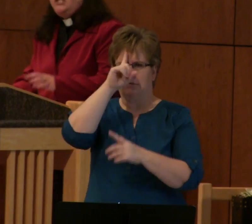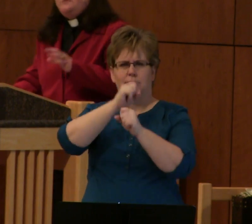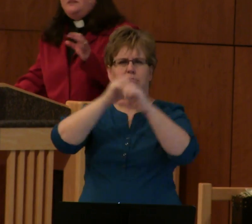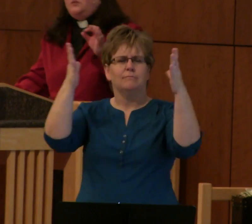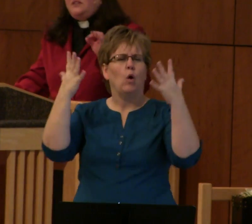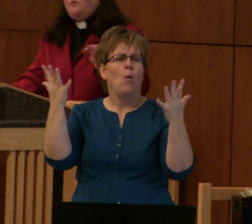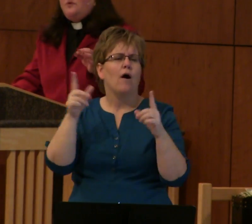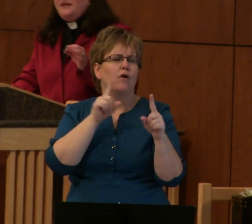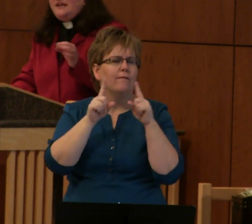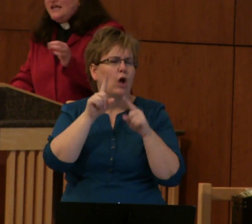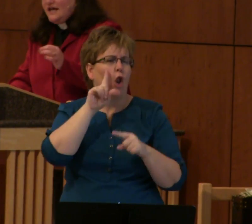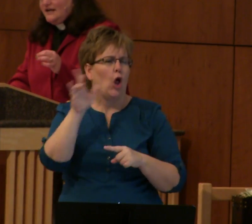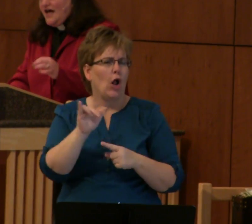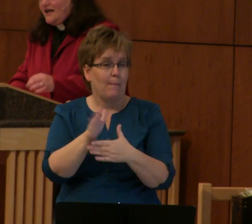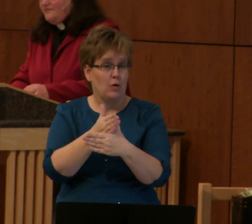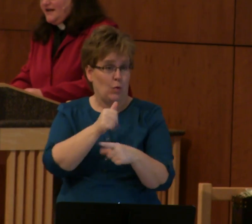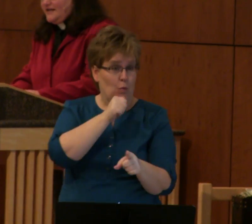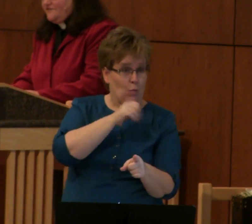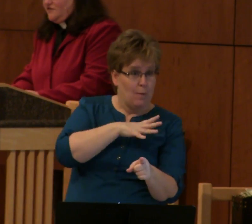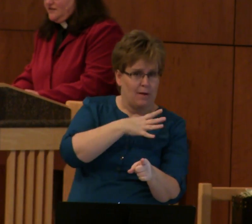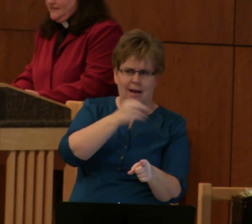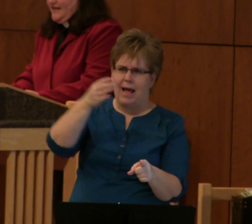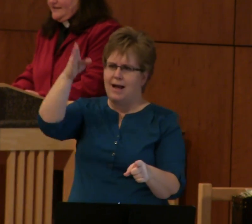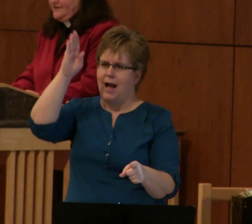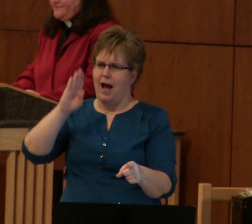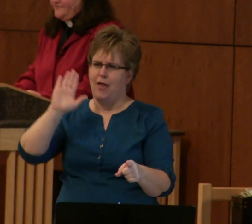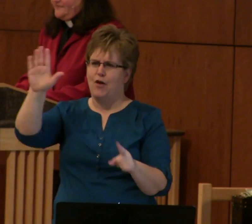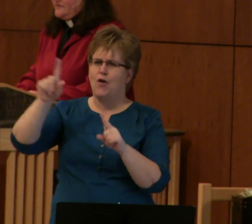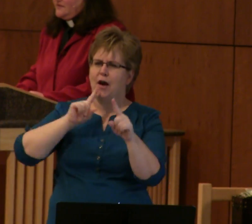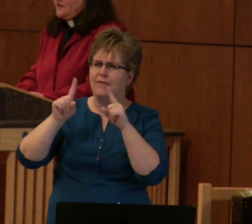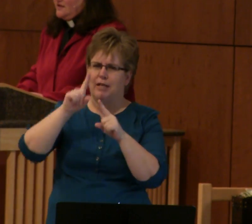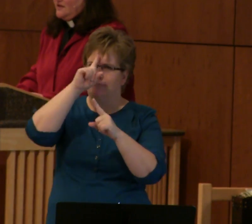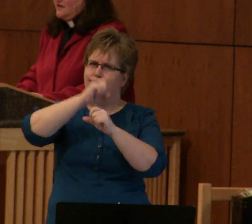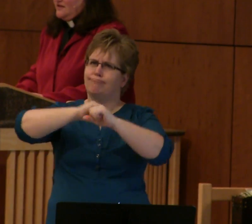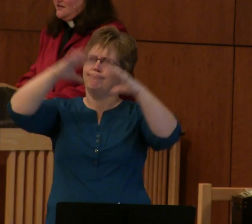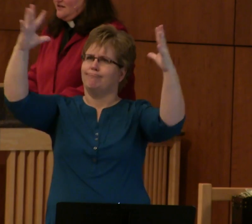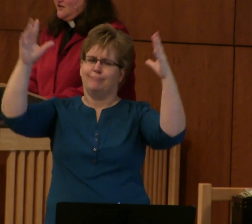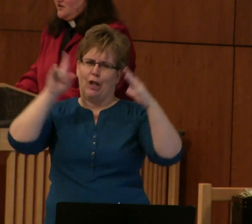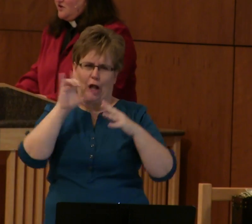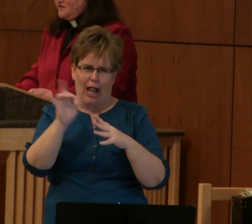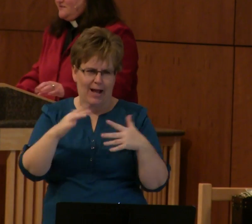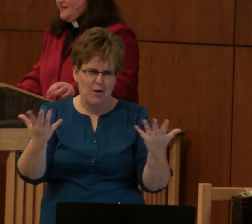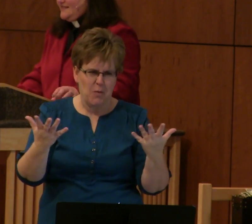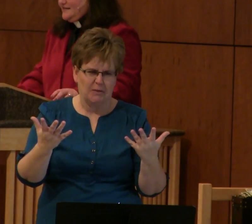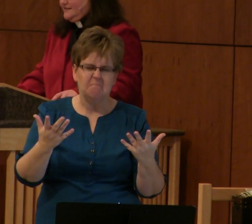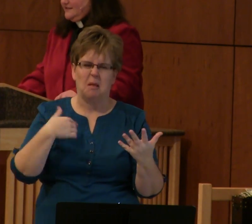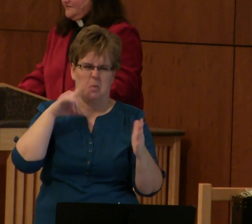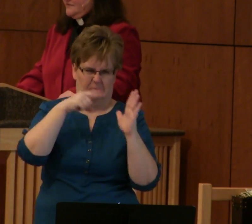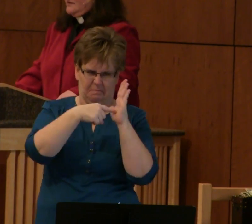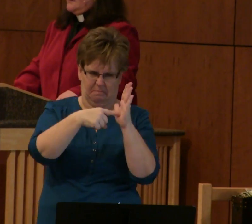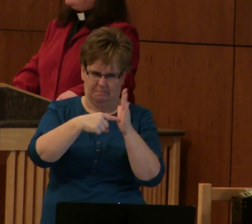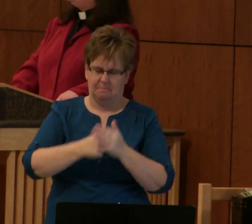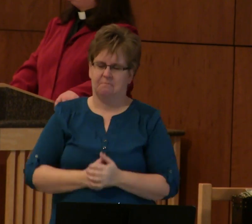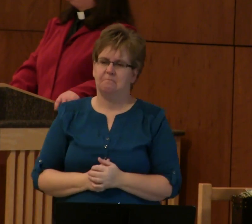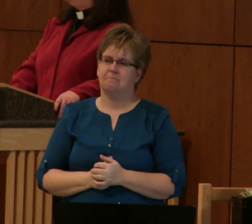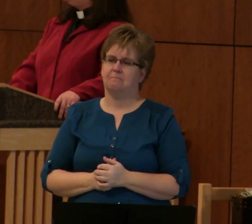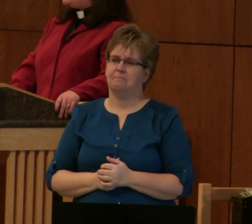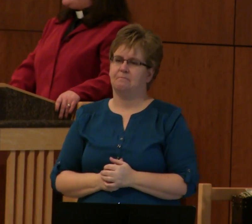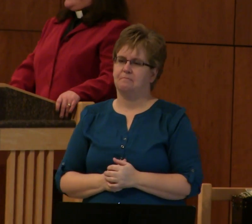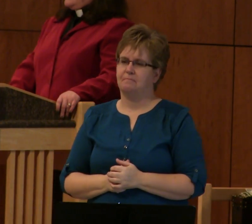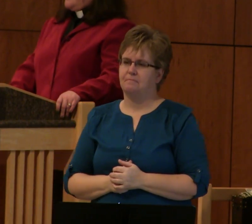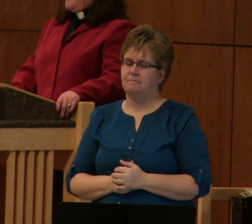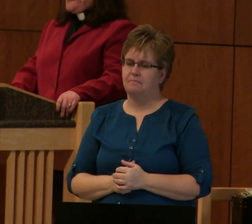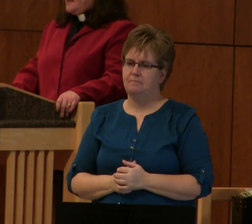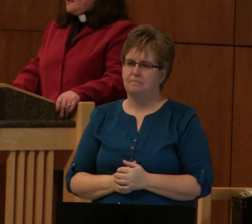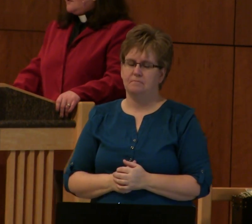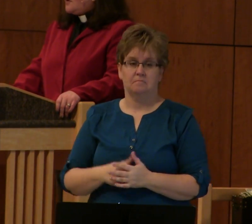the conversation between the woman and God might have looked like. Could go something like this. It